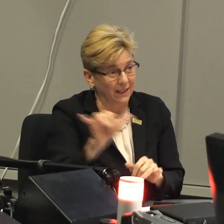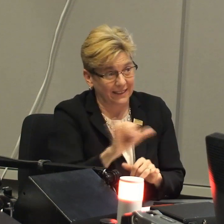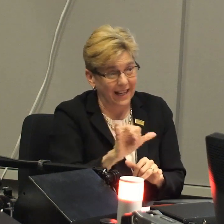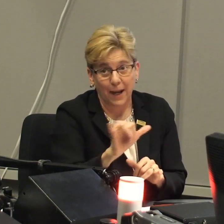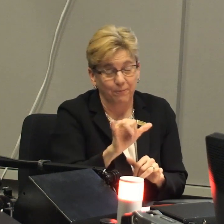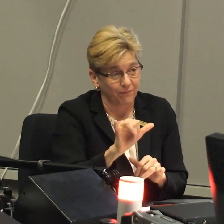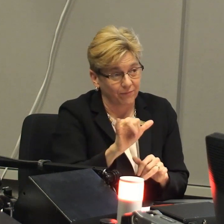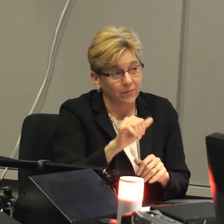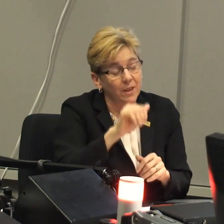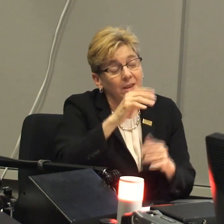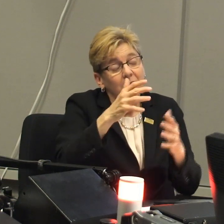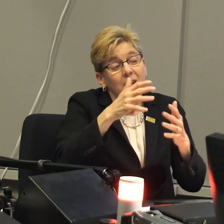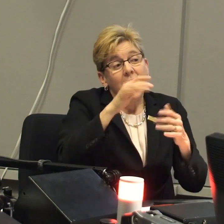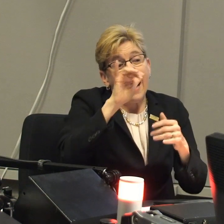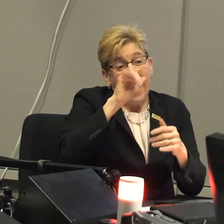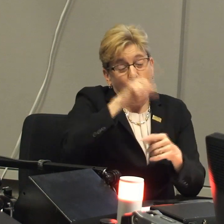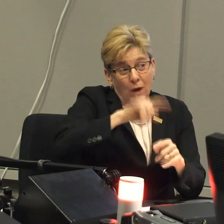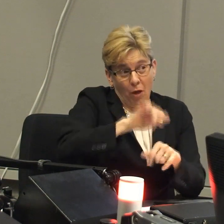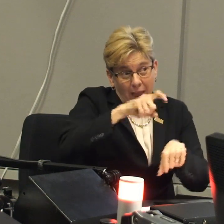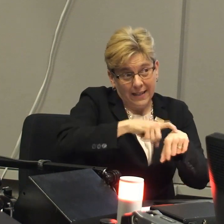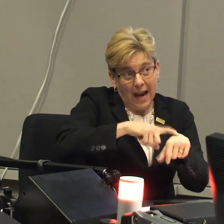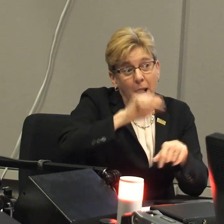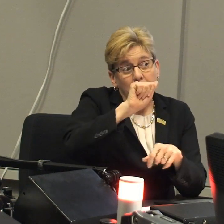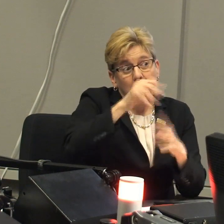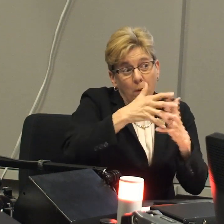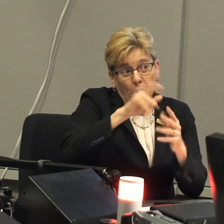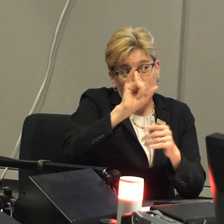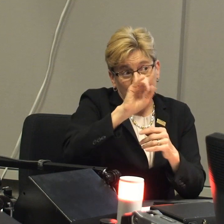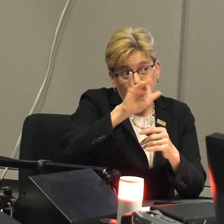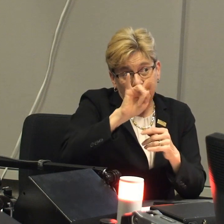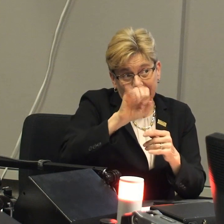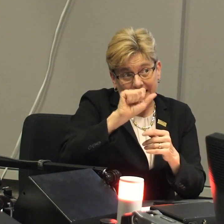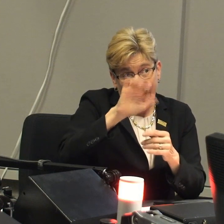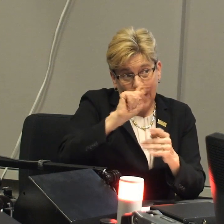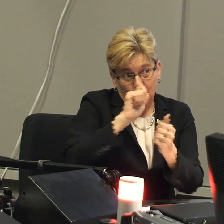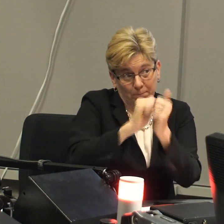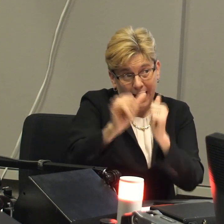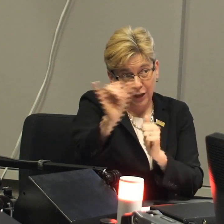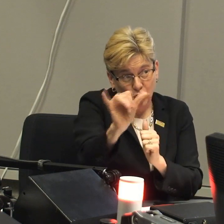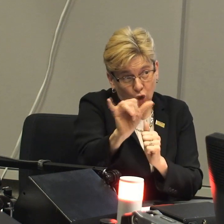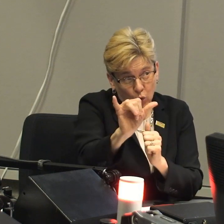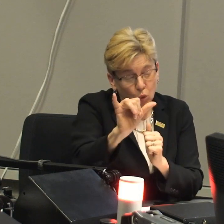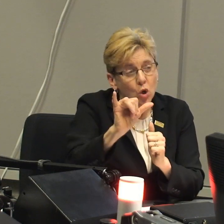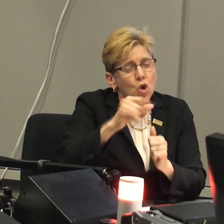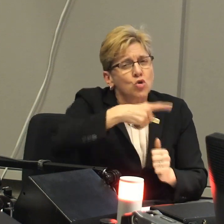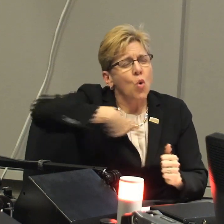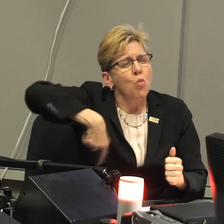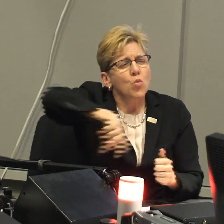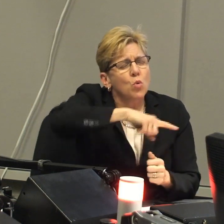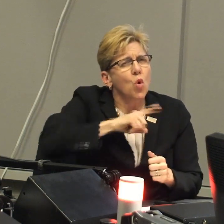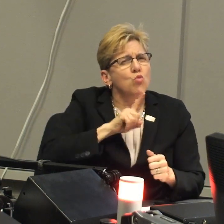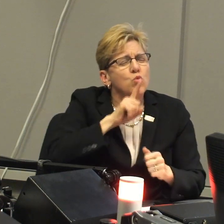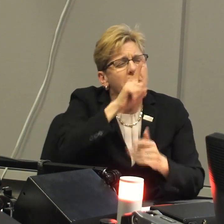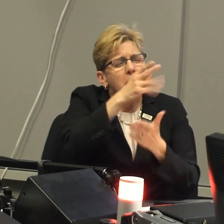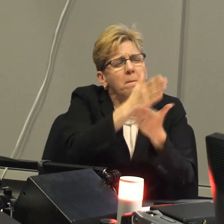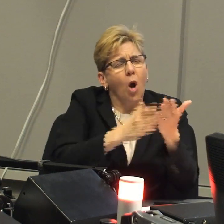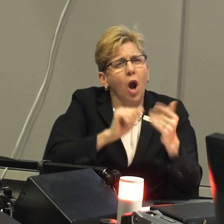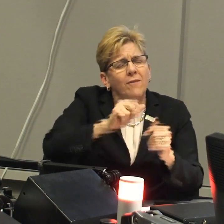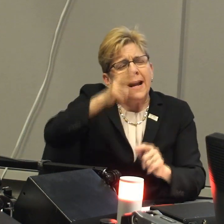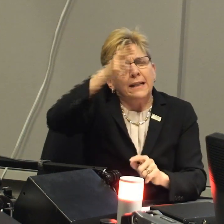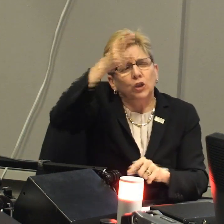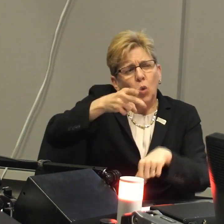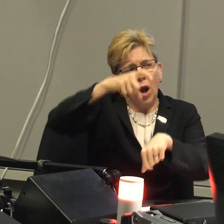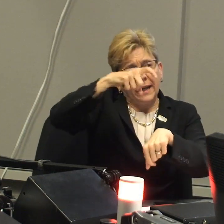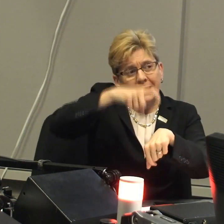understanding that our community after that will never be the same. And it was around that time the Americans with Disabilities Act was also passed.